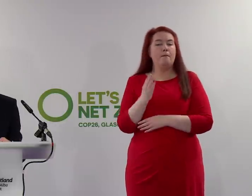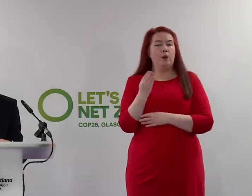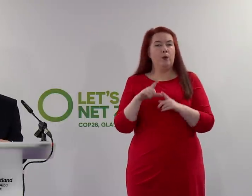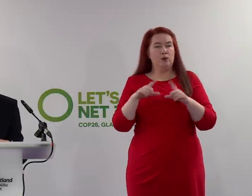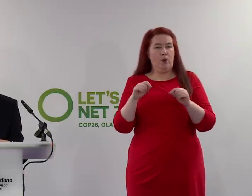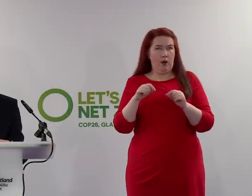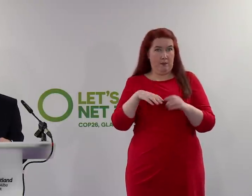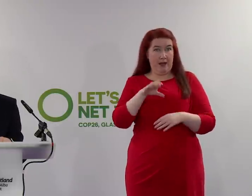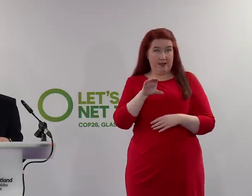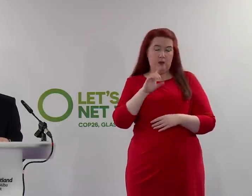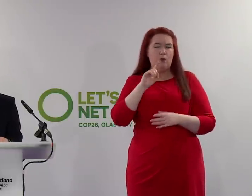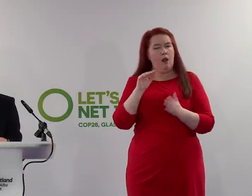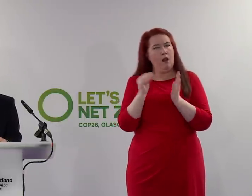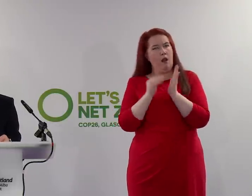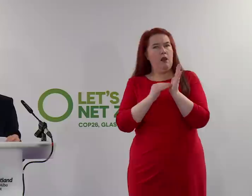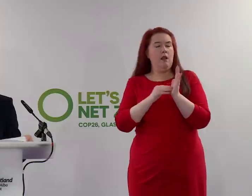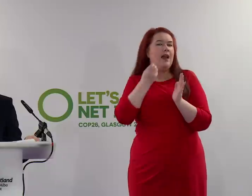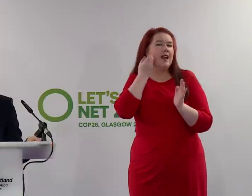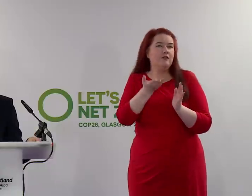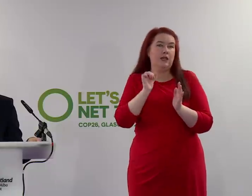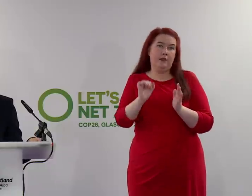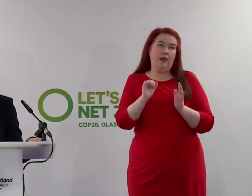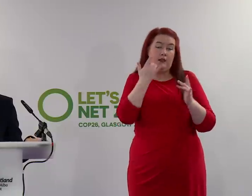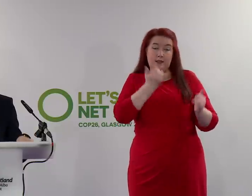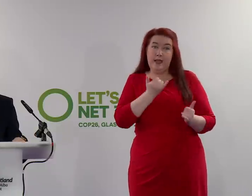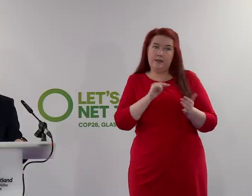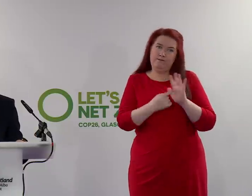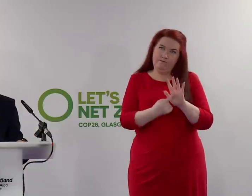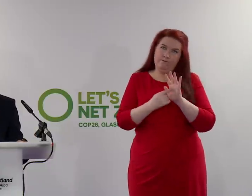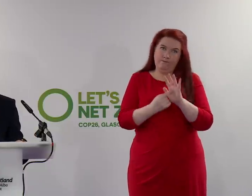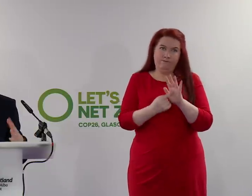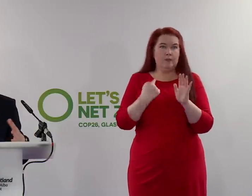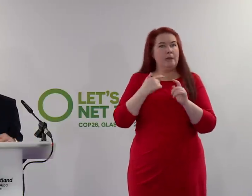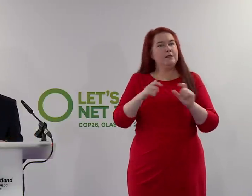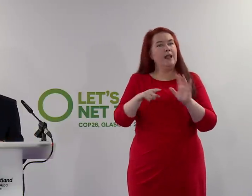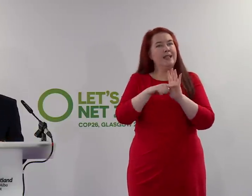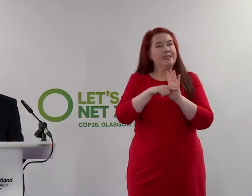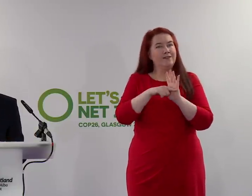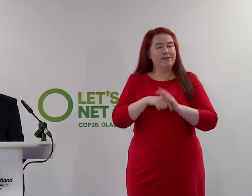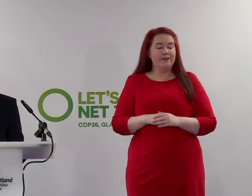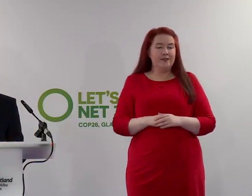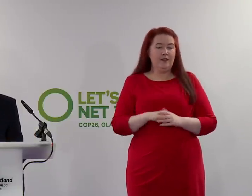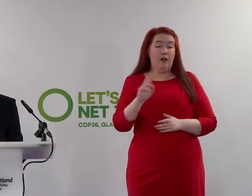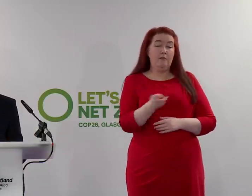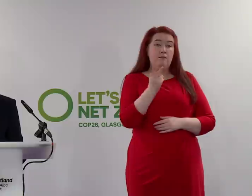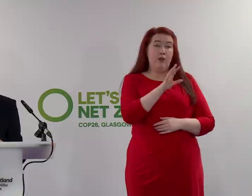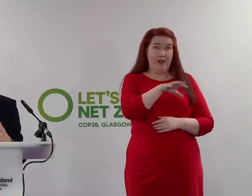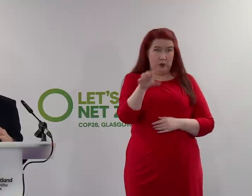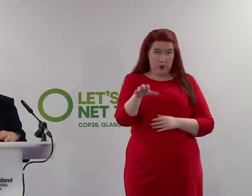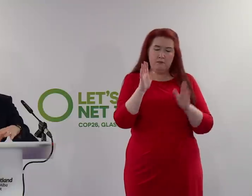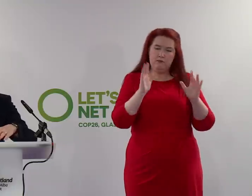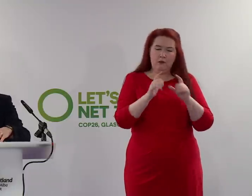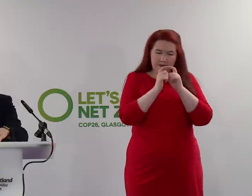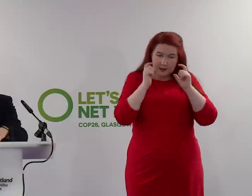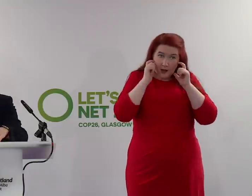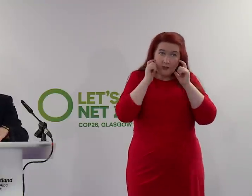be updated with the results of the daily lateral flow test. And at both venues, people must wear face coverings and